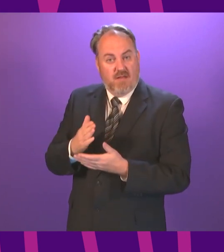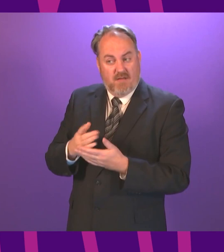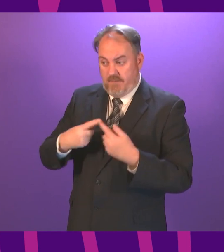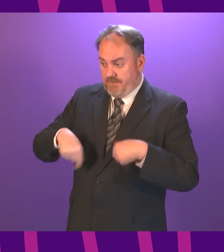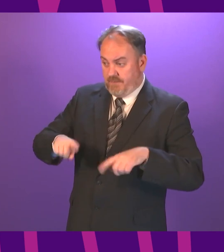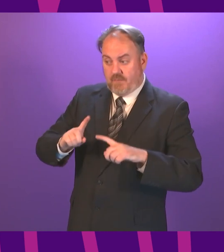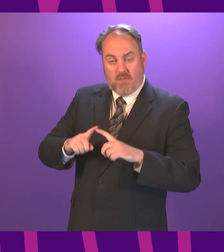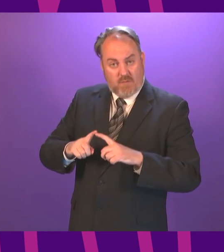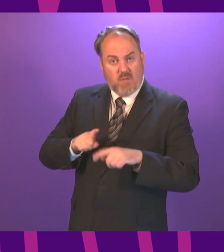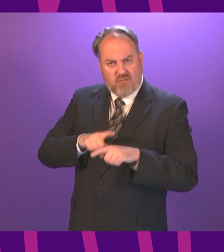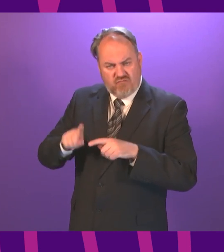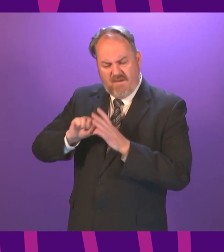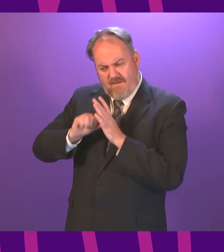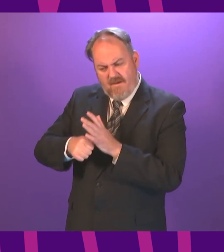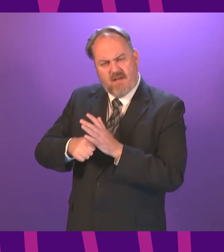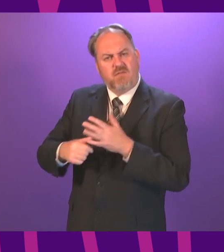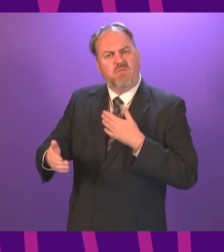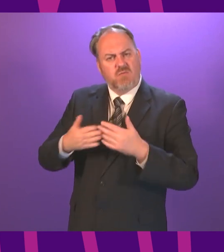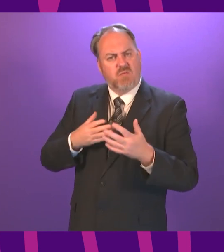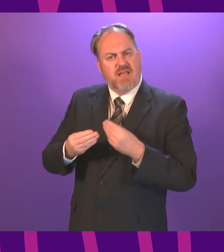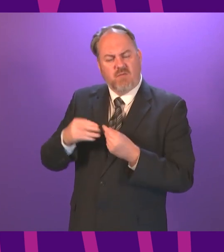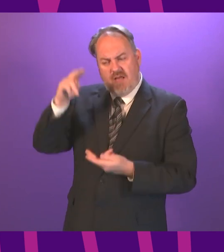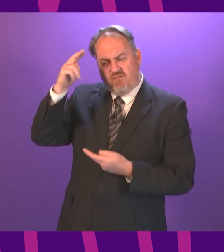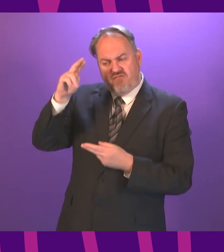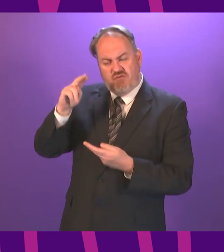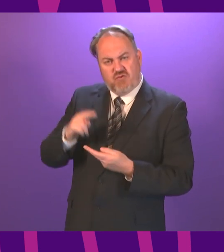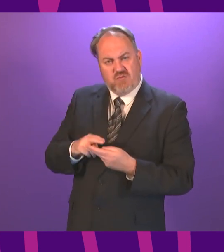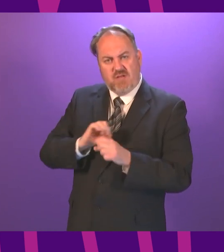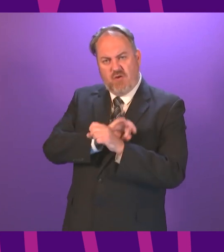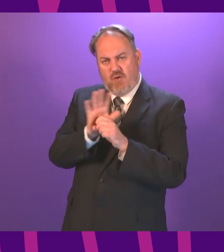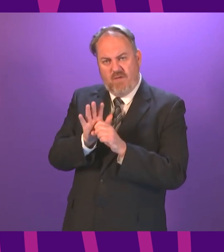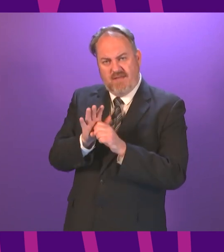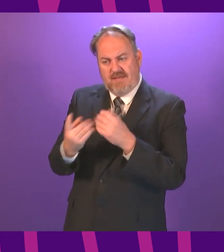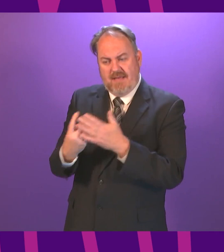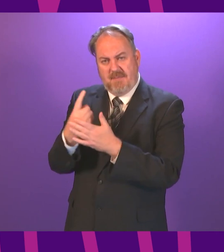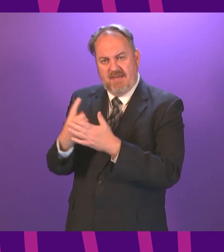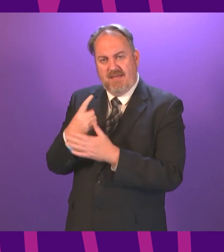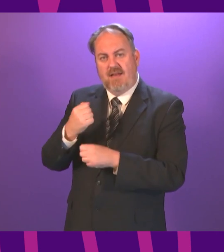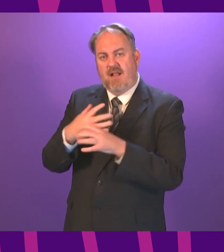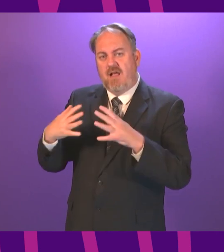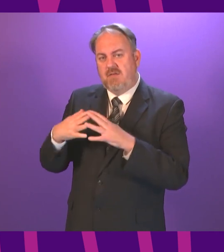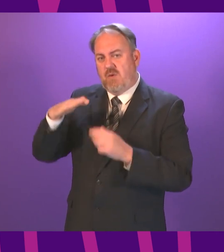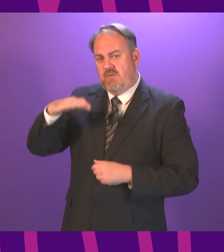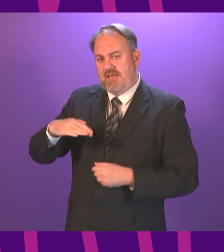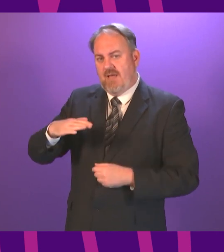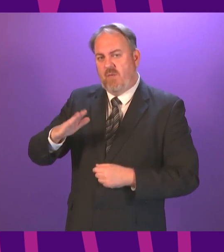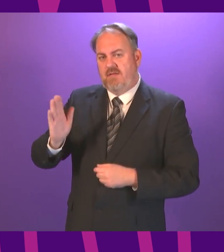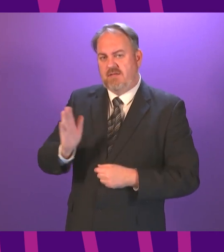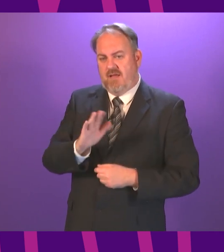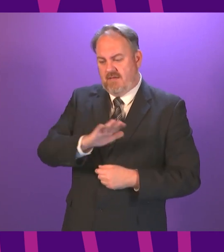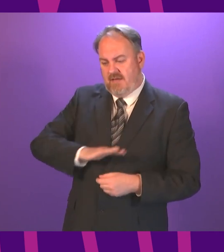everything we can to bring case numbers down in Glasgow's south side. Now, I'd be happy to speak to Paul McNeill in more detail, indeed,